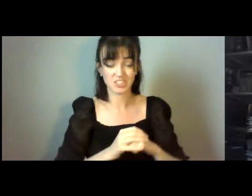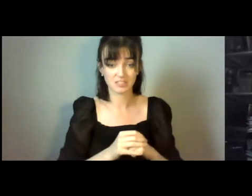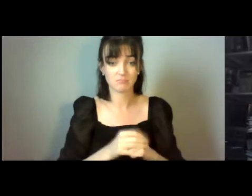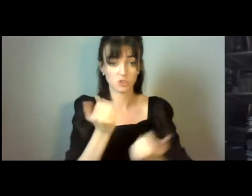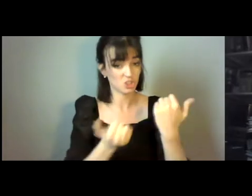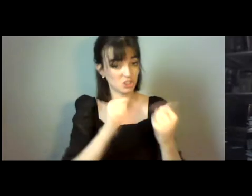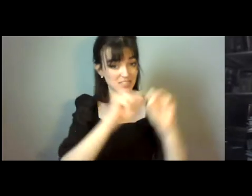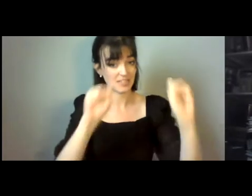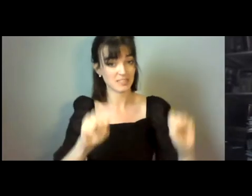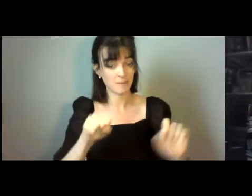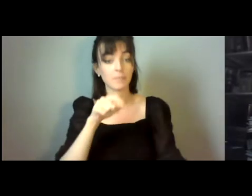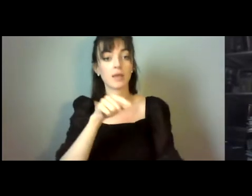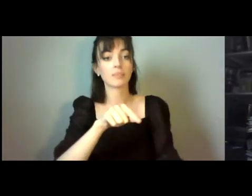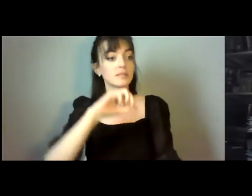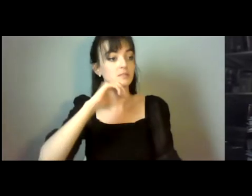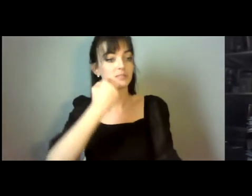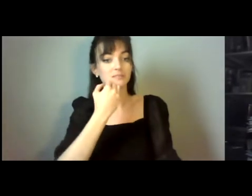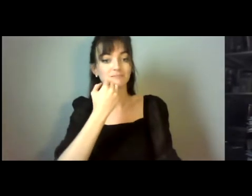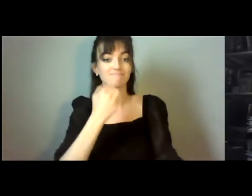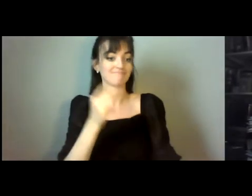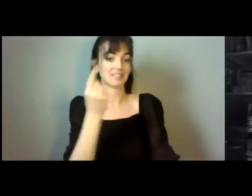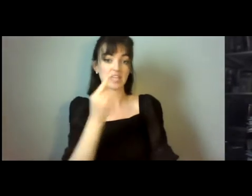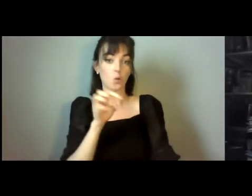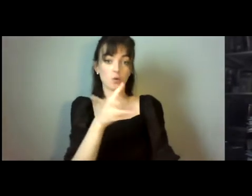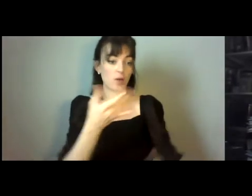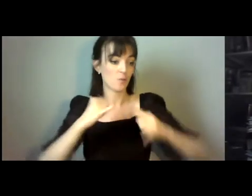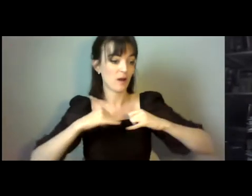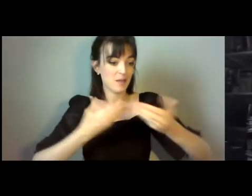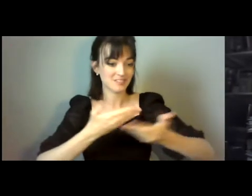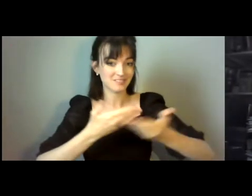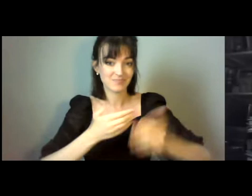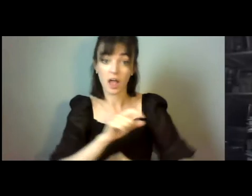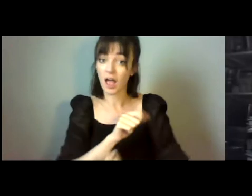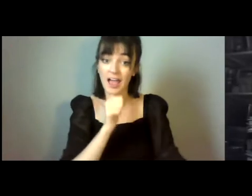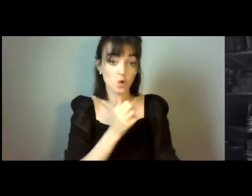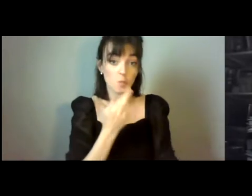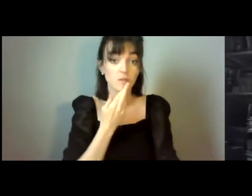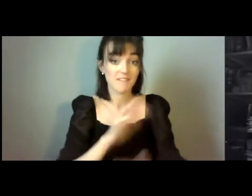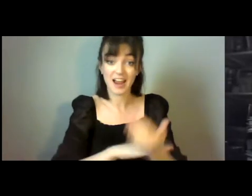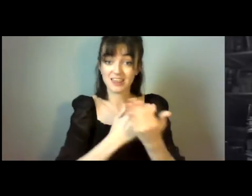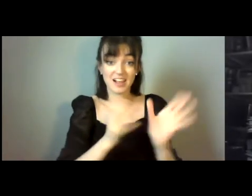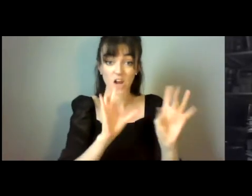we haven't been able to engage in any other way. I'm not saying that's my preferred option. I think it's the only likely option that's going to be effective.